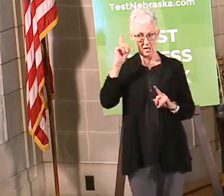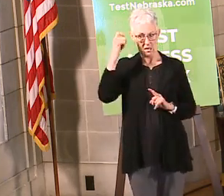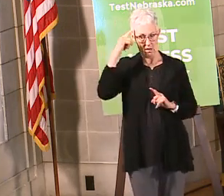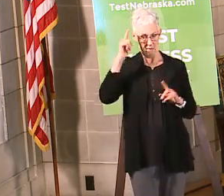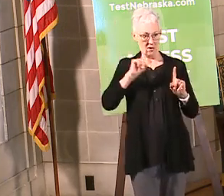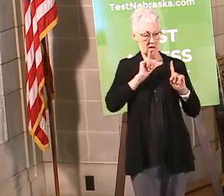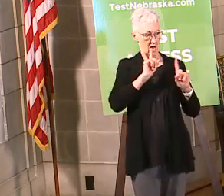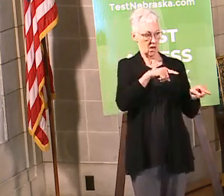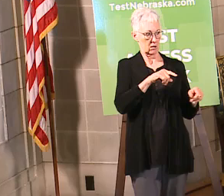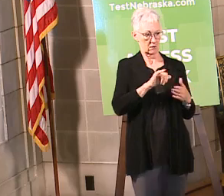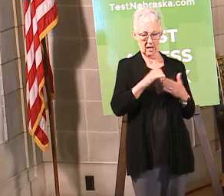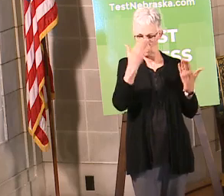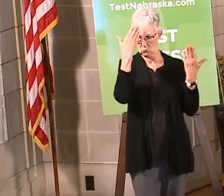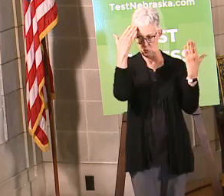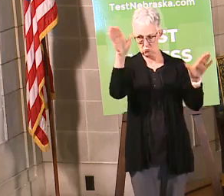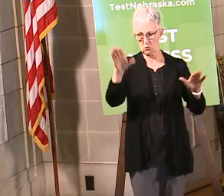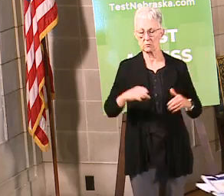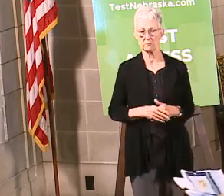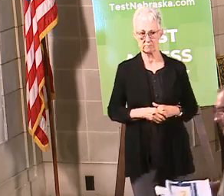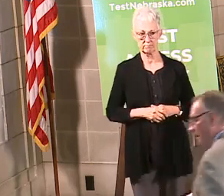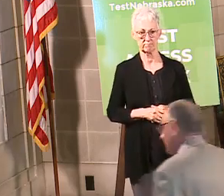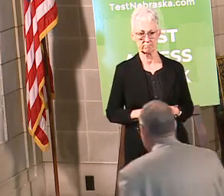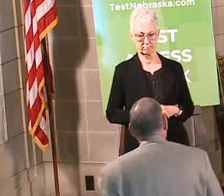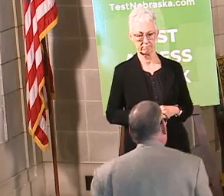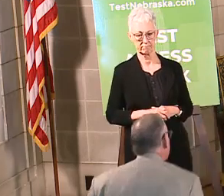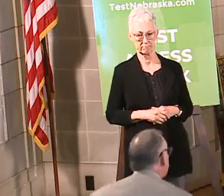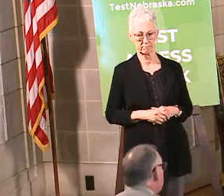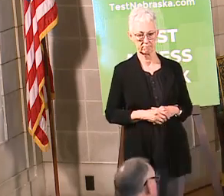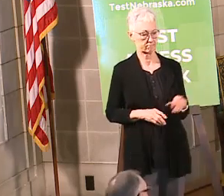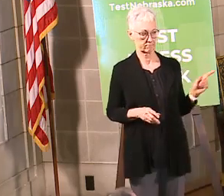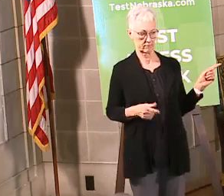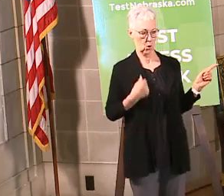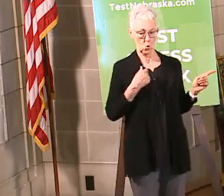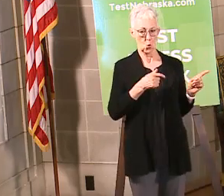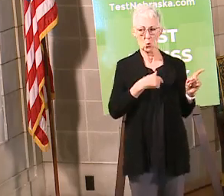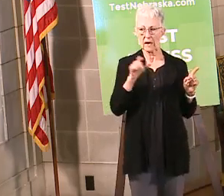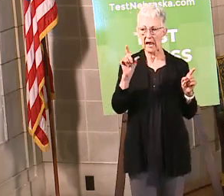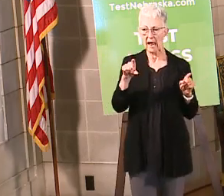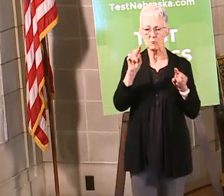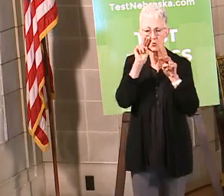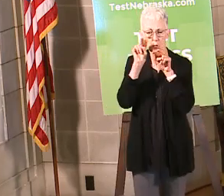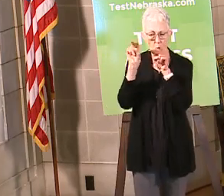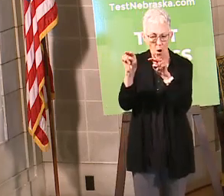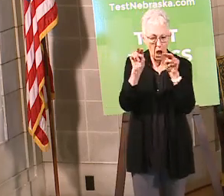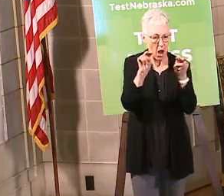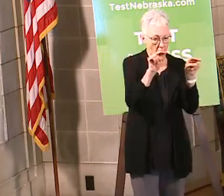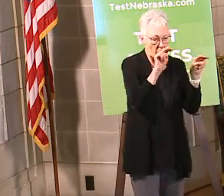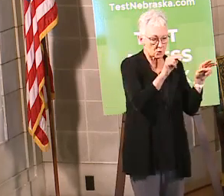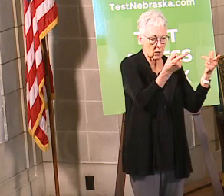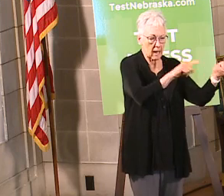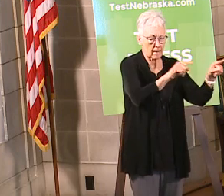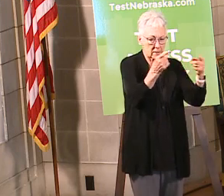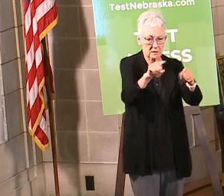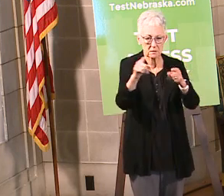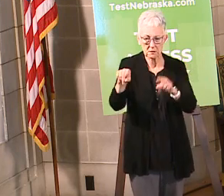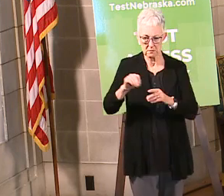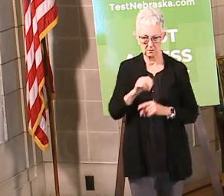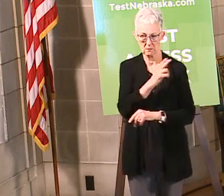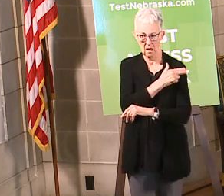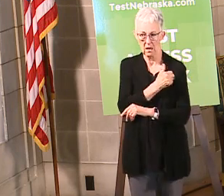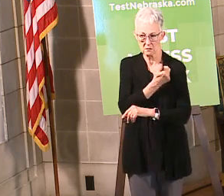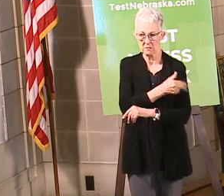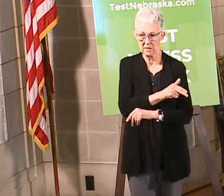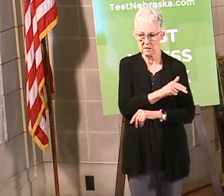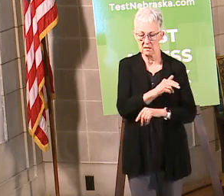yeah so again we're going to watch what's happening uh with regard to the hospital system and so we're again i think as dr anton says it's going to be on a hospital by